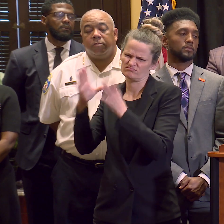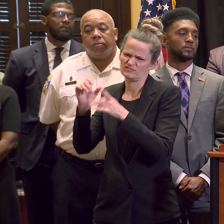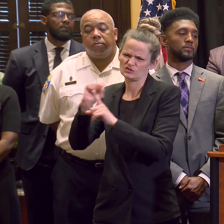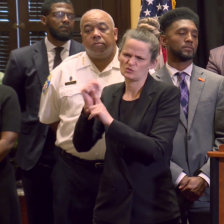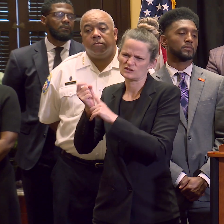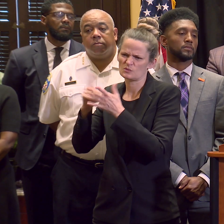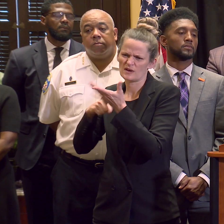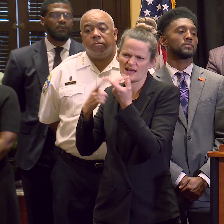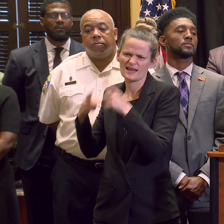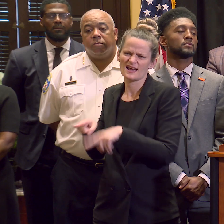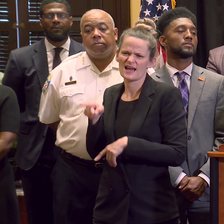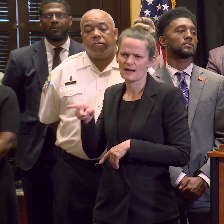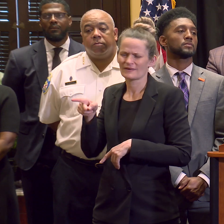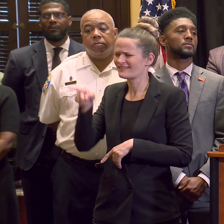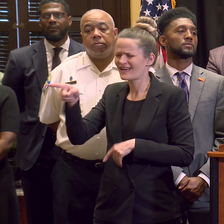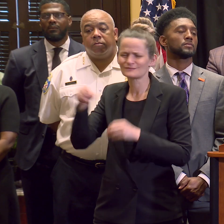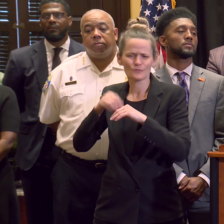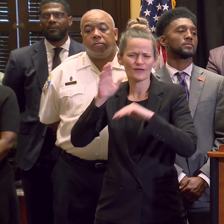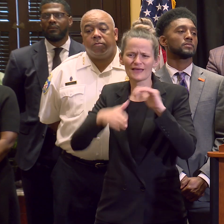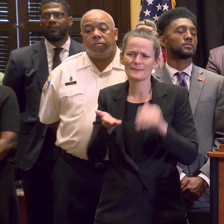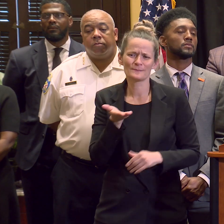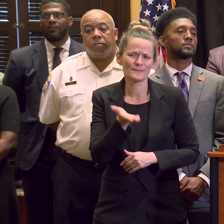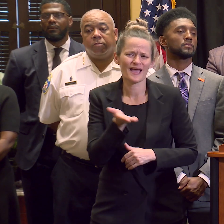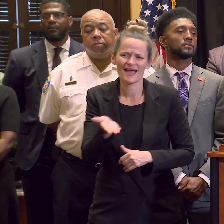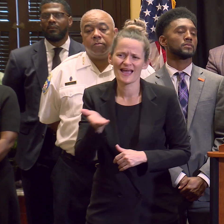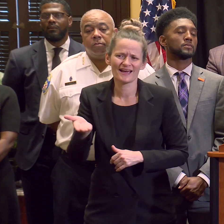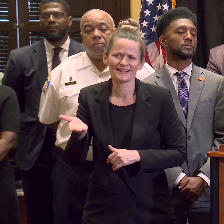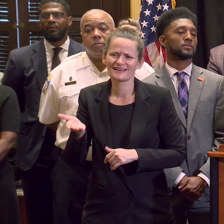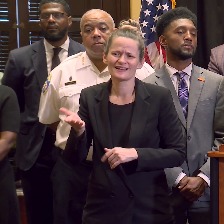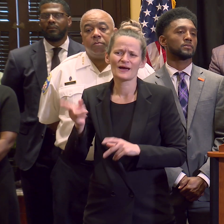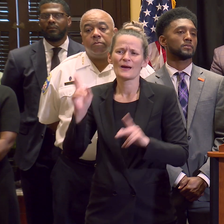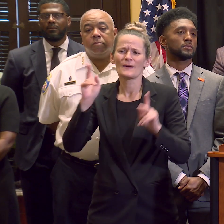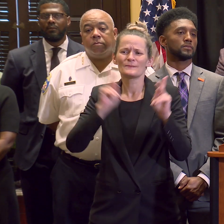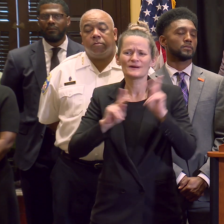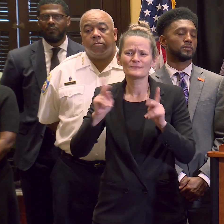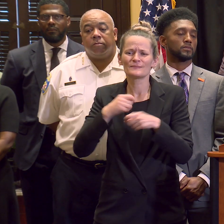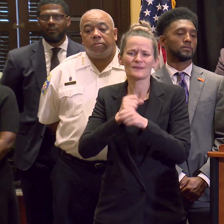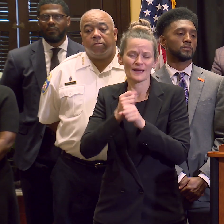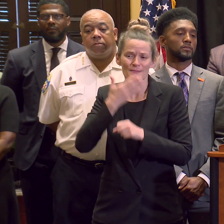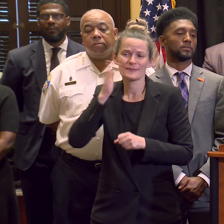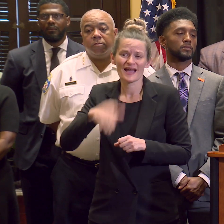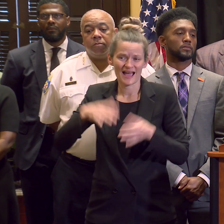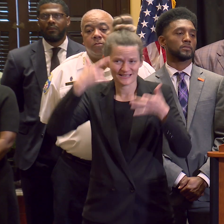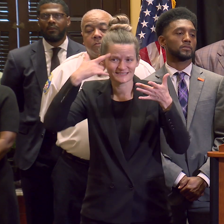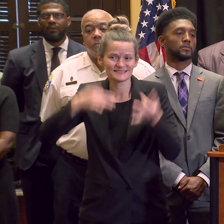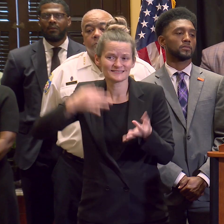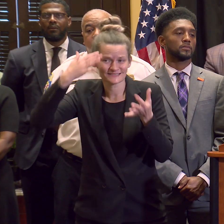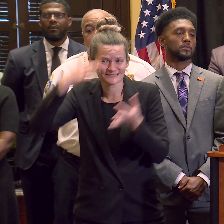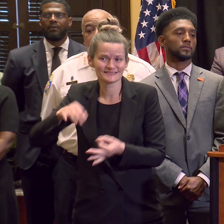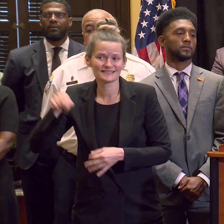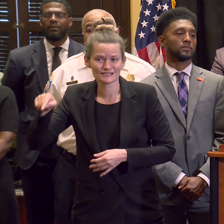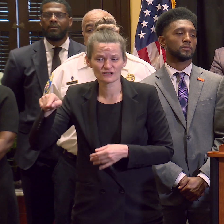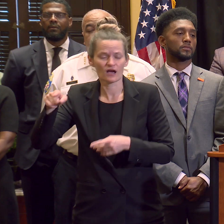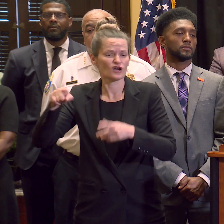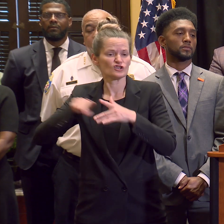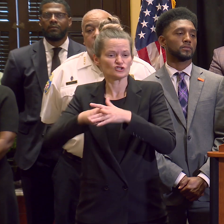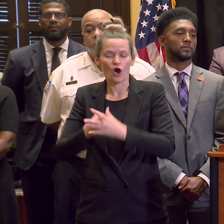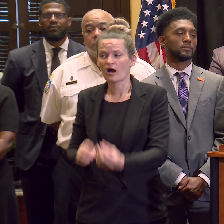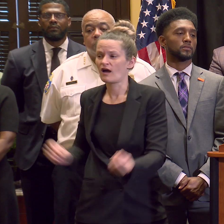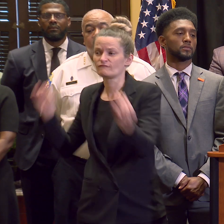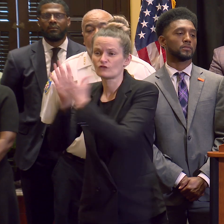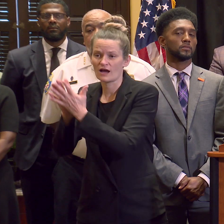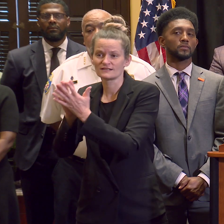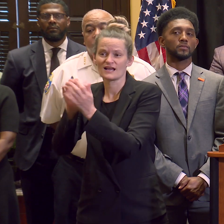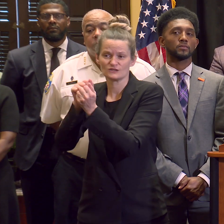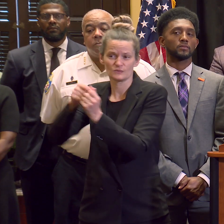and it increased to the point where people are making decisions when they're faced with conflict to escalate that to violence. And everyone